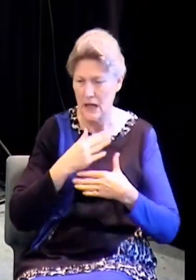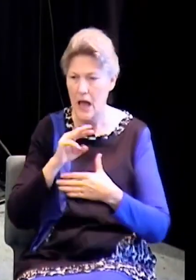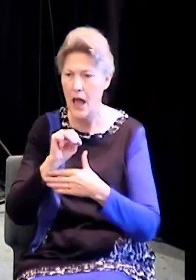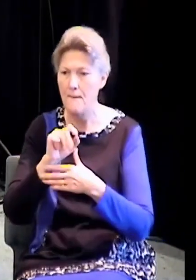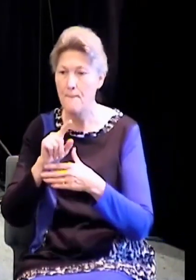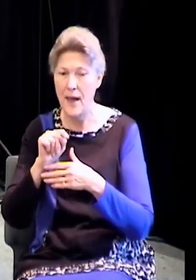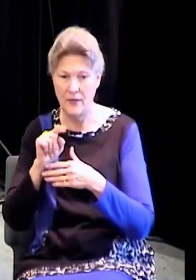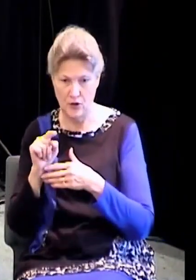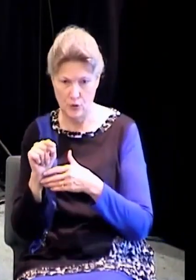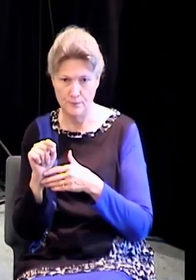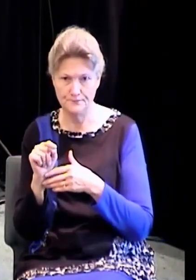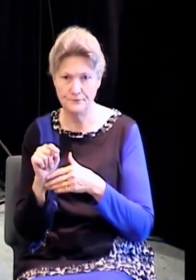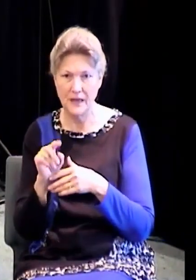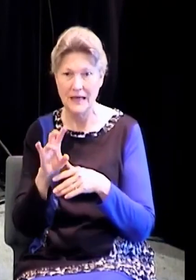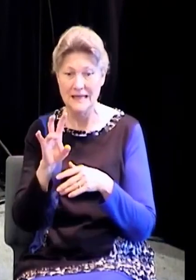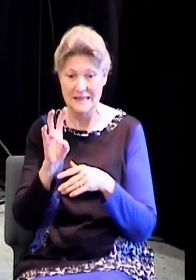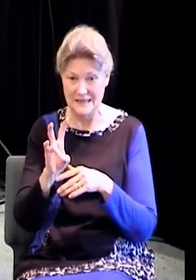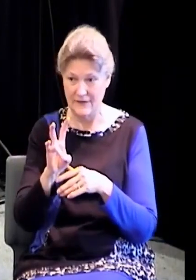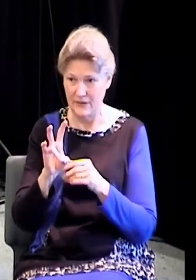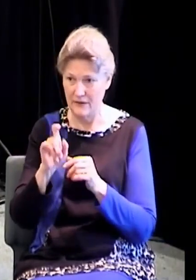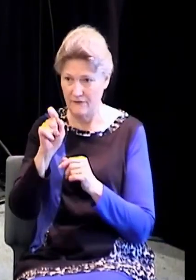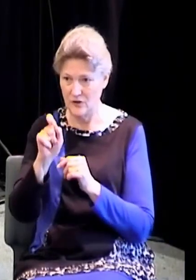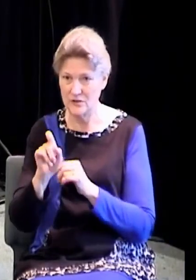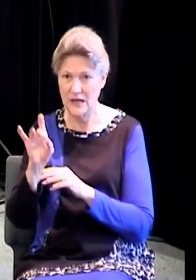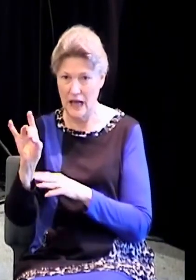help? Matthew 7, 8, for everyone that asketh, receiveth.